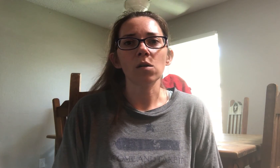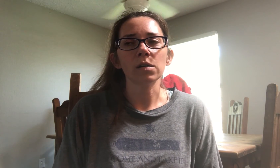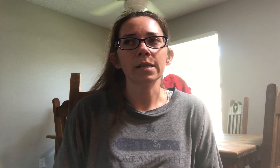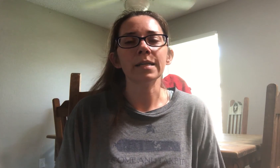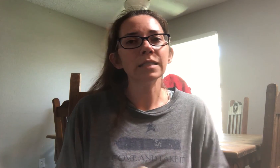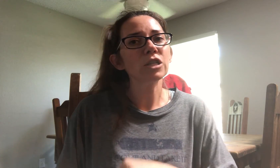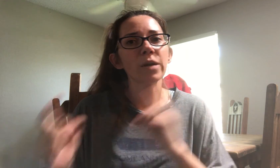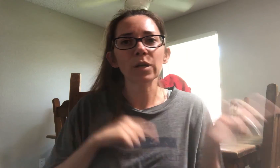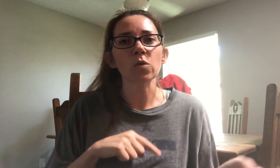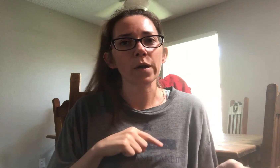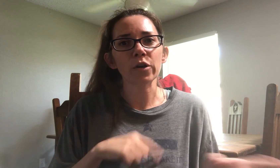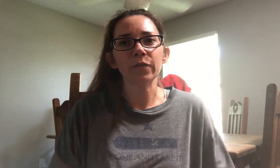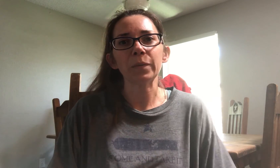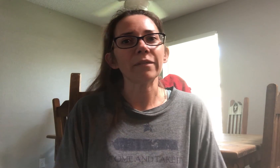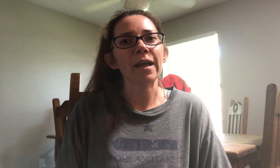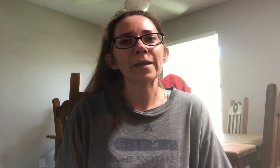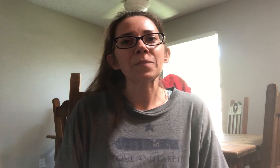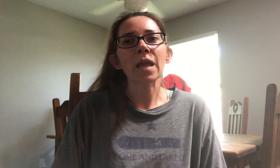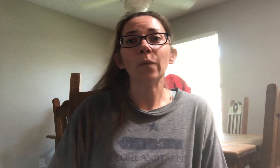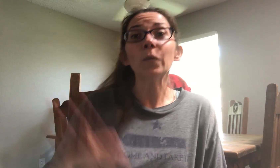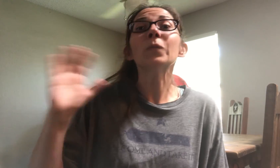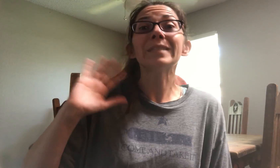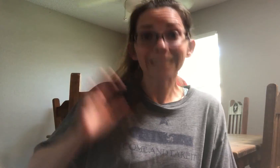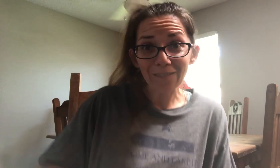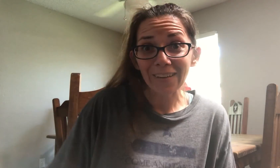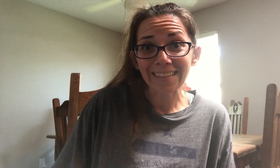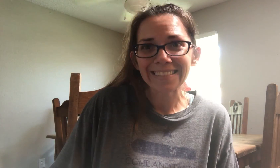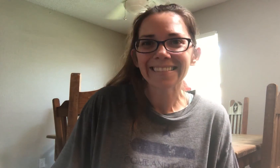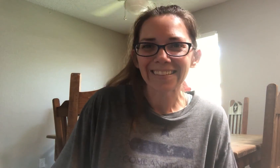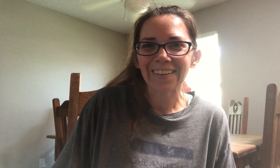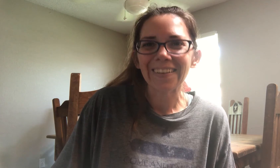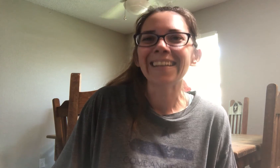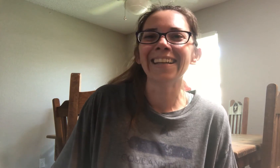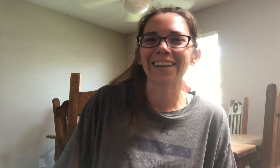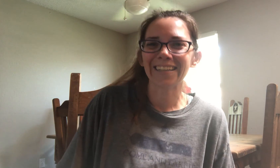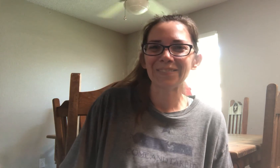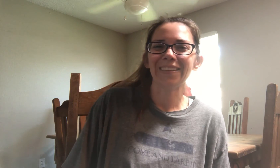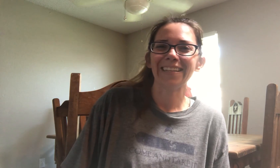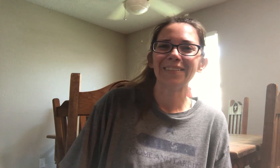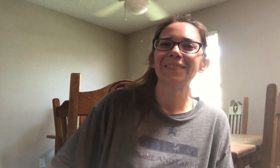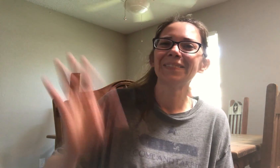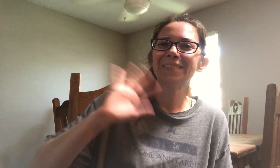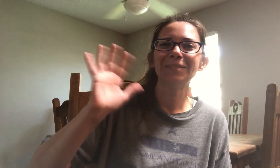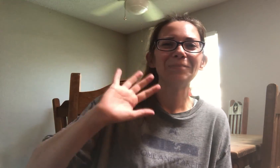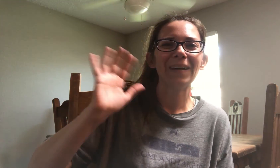on Instagram and Twitter if you would like, and we will definitely see y'all in our next video. Bye.